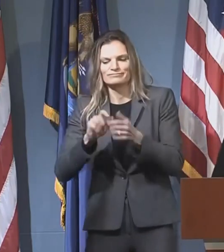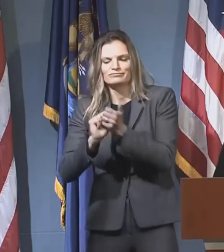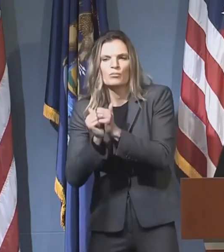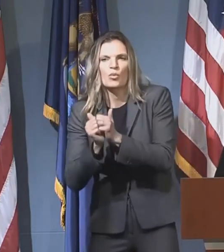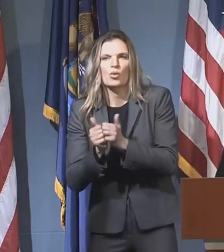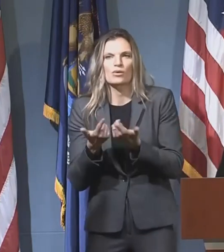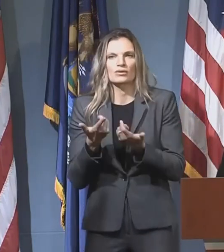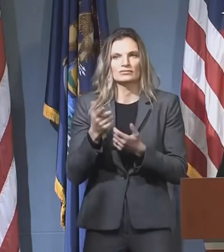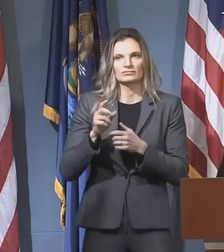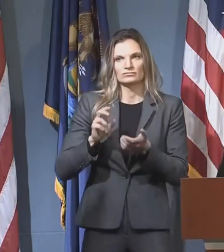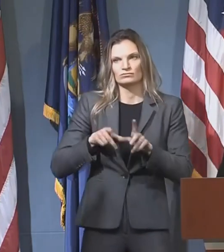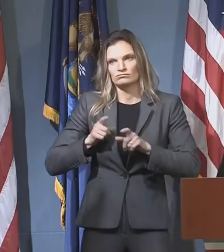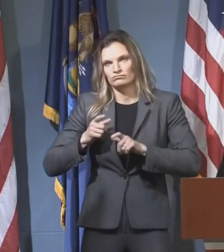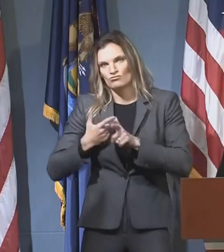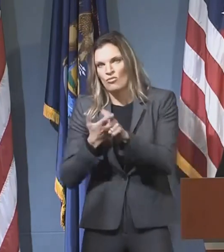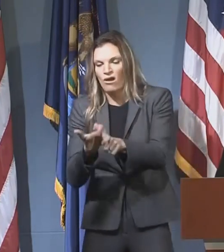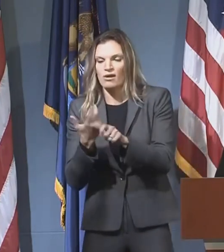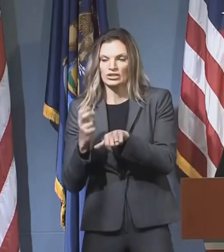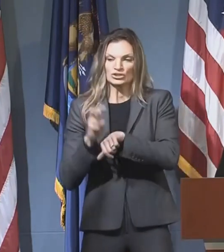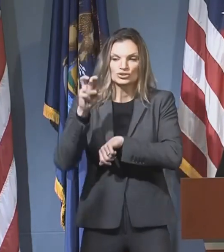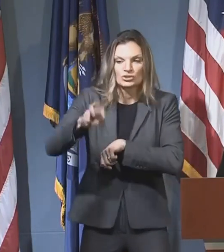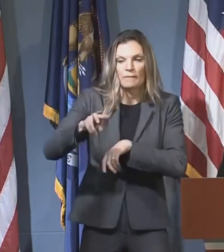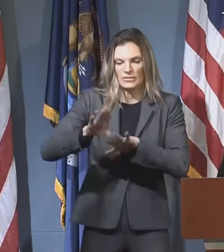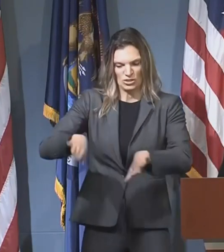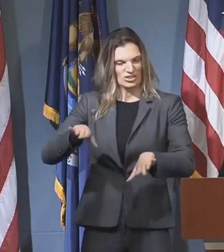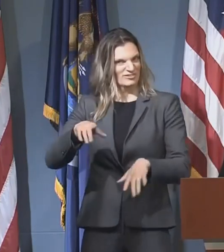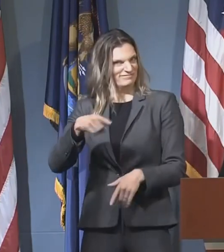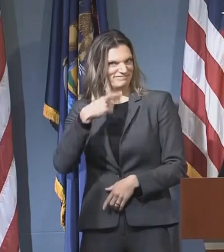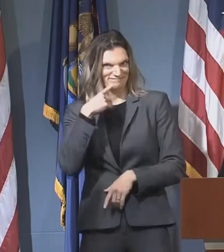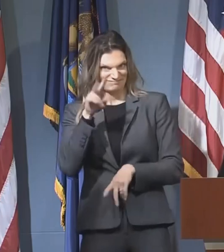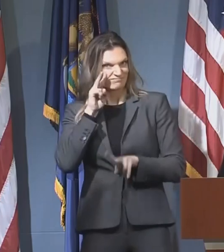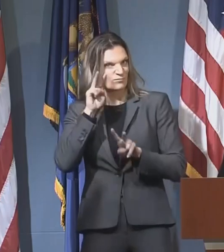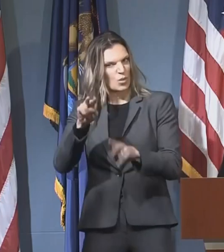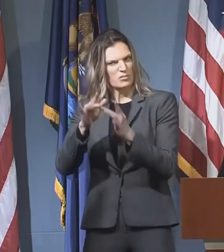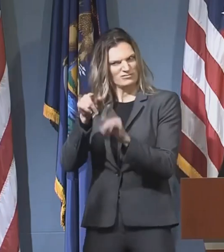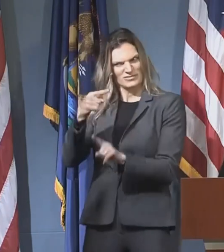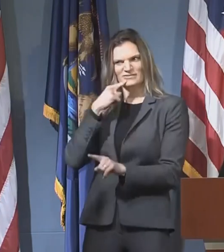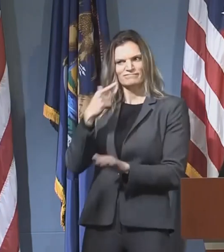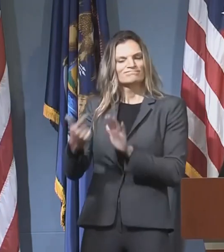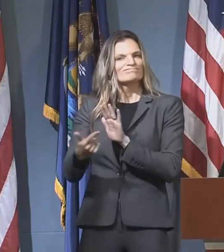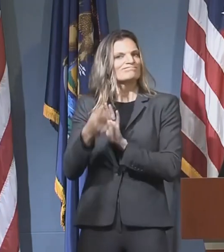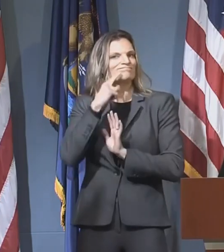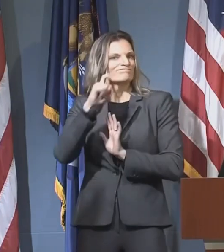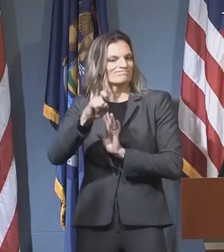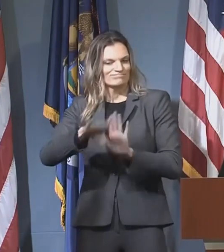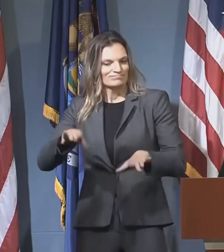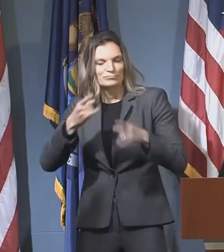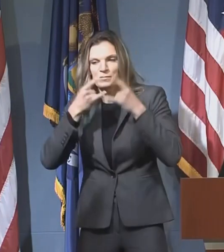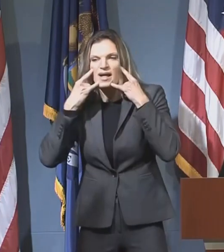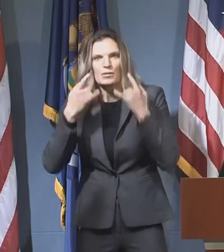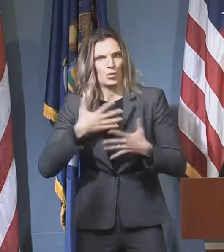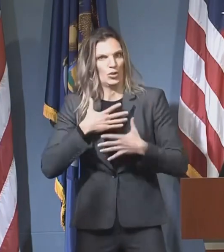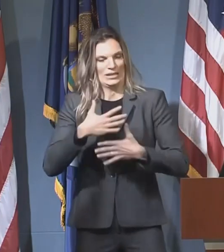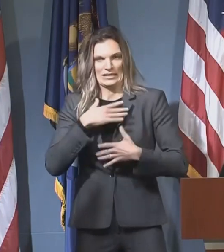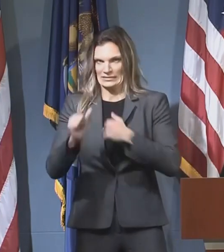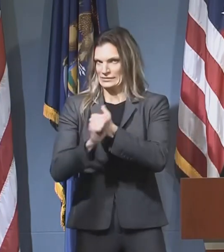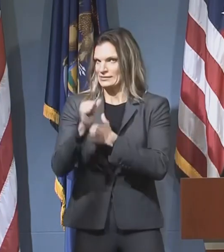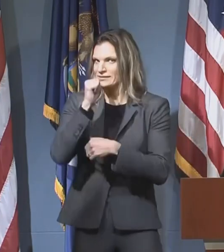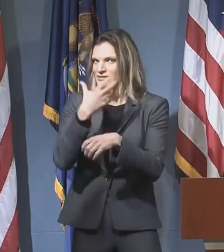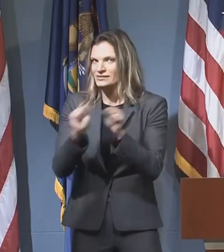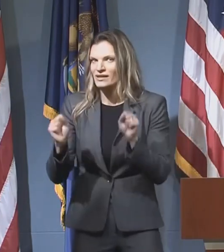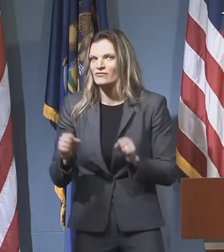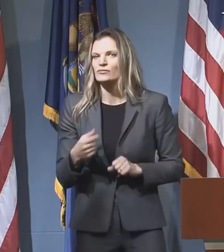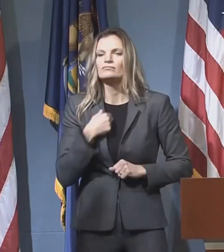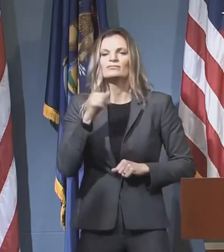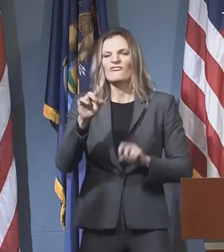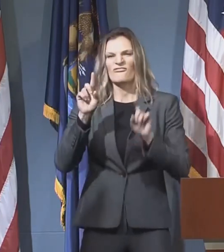activities such as running, jumping, or playing on a playground so that it doesn't compromise their breathing. U.S. volleyball's return to